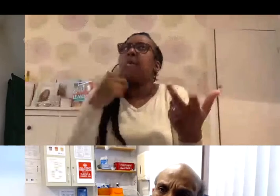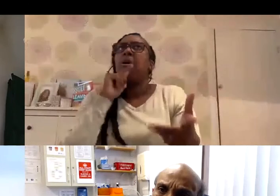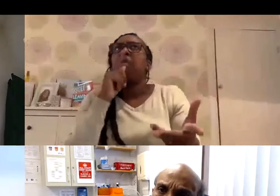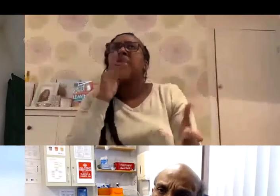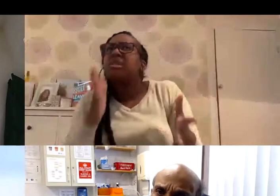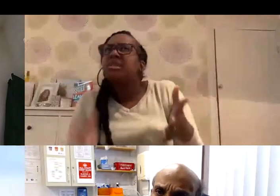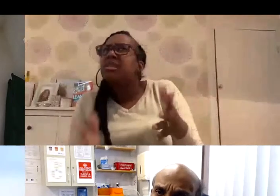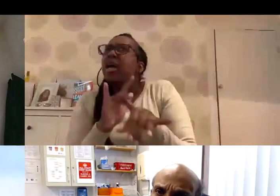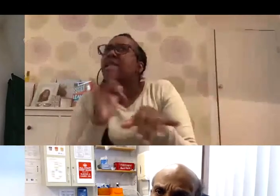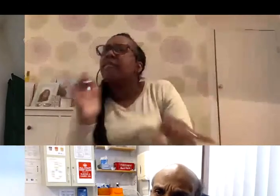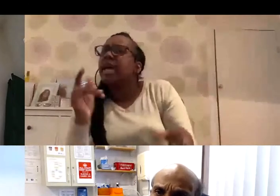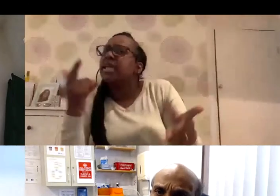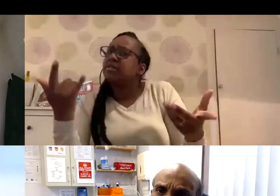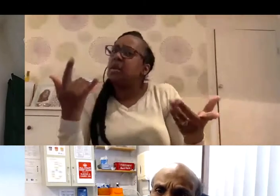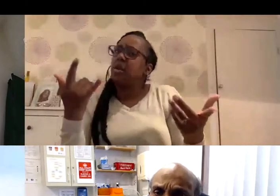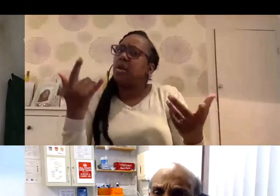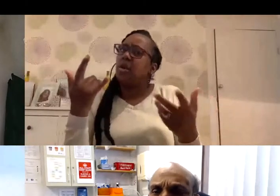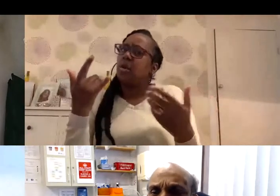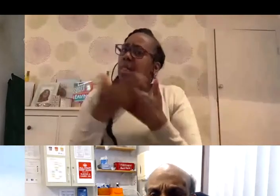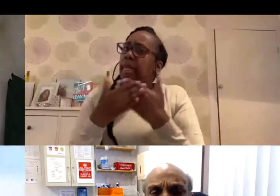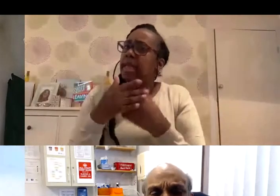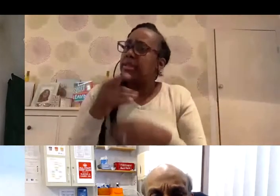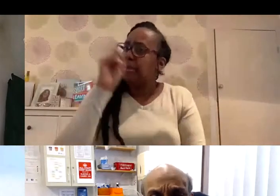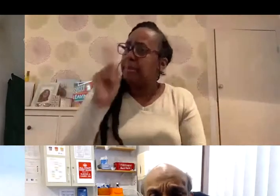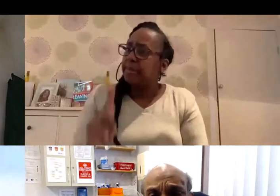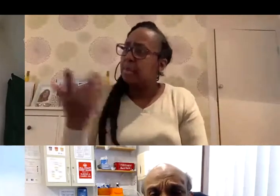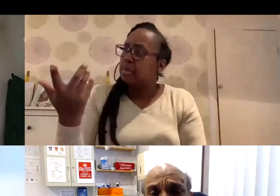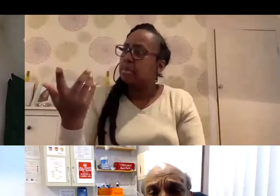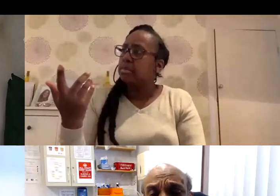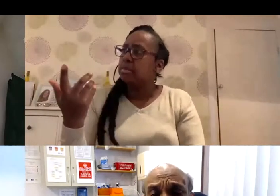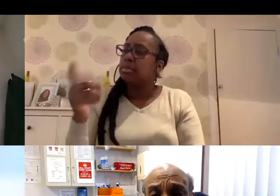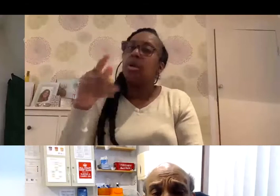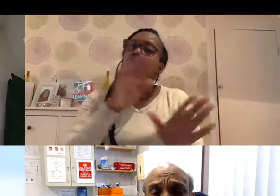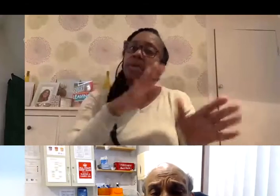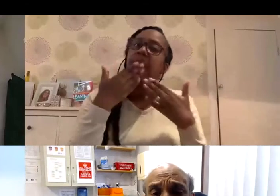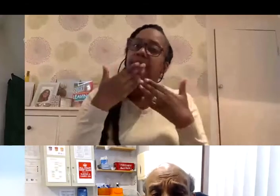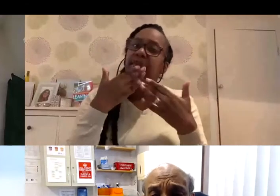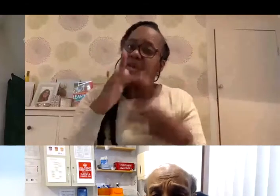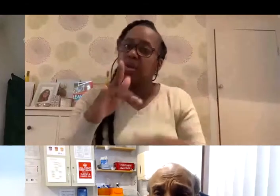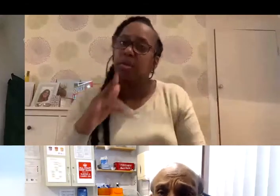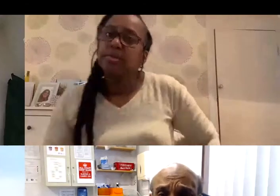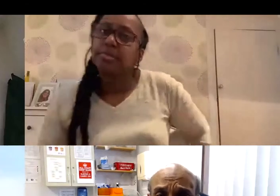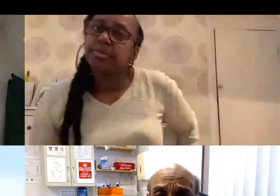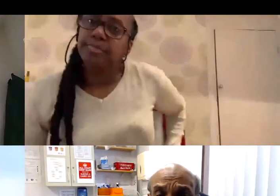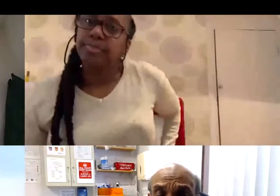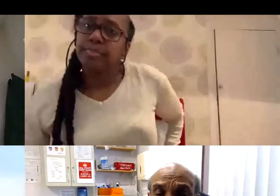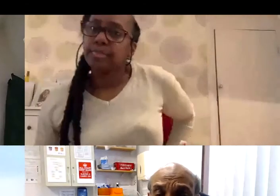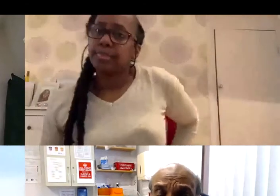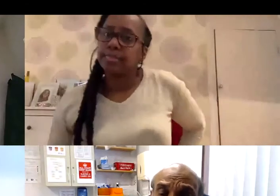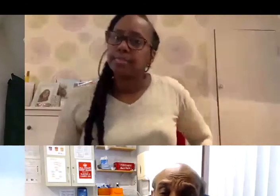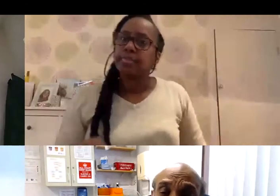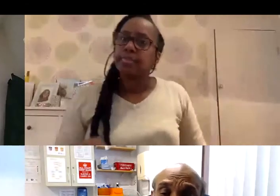effects for BME people in taking either of the vaccines? Thank you, Vicky. I'll get going, and I know Sedina can join me.